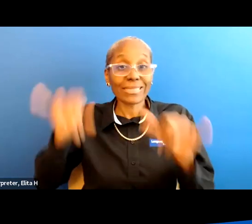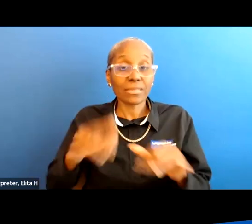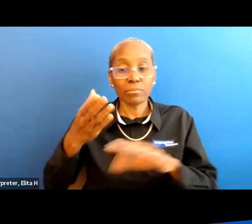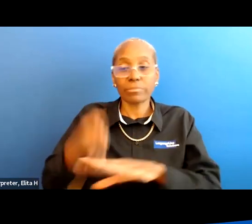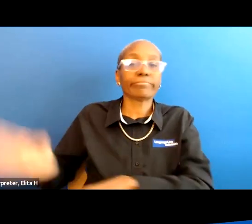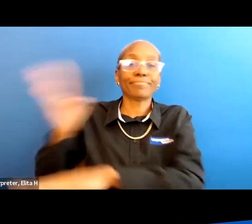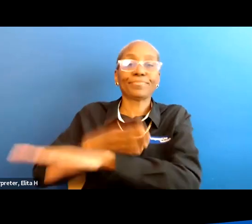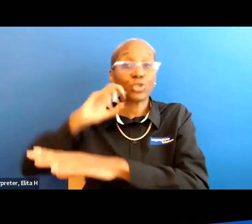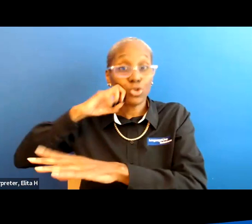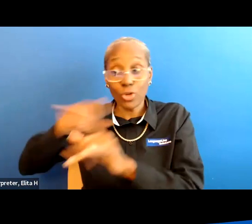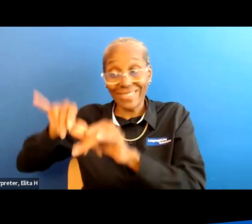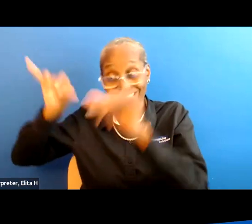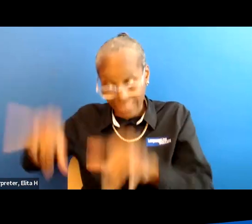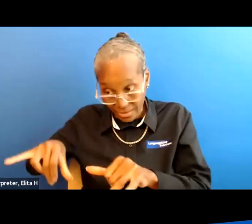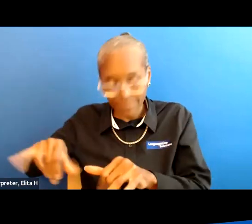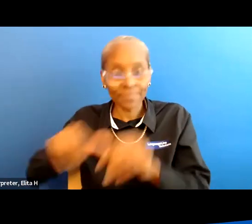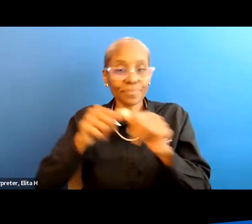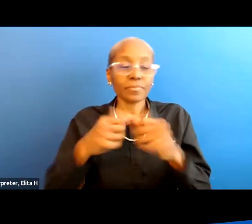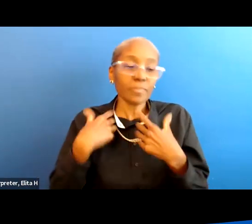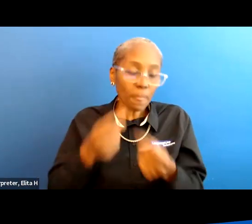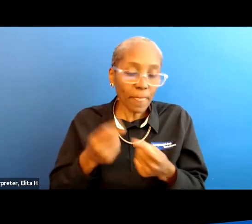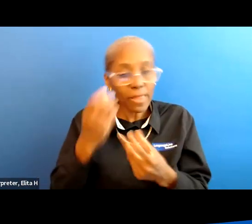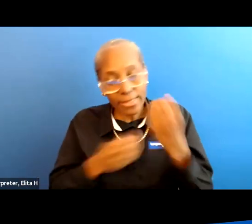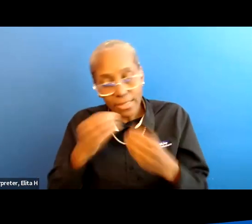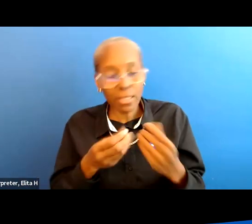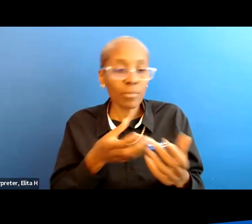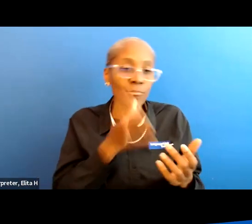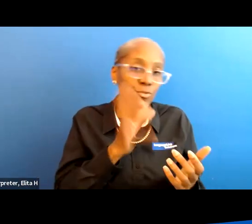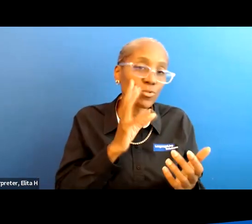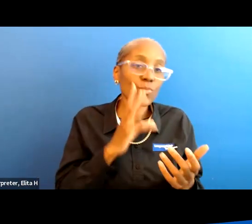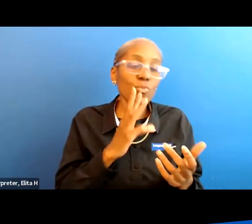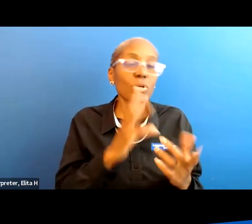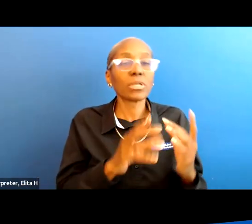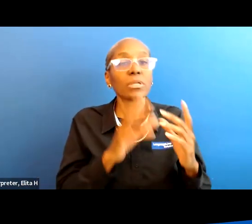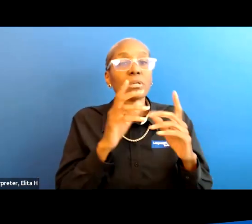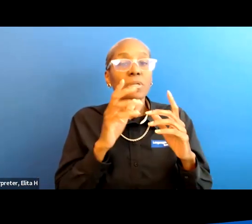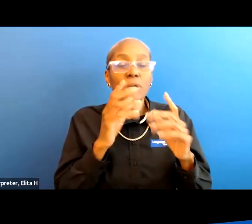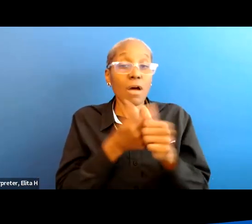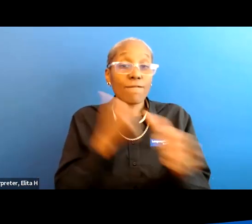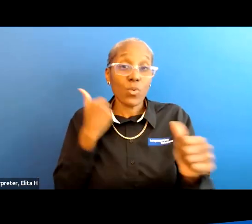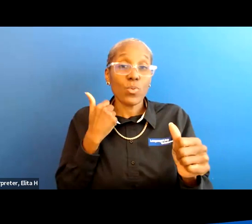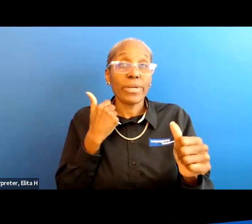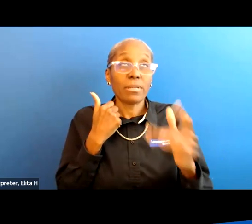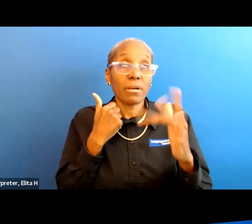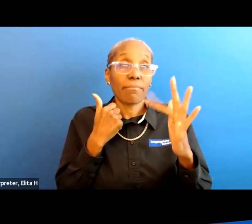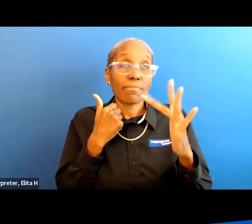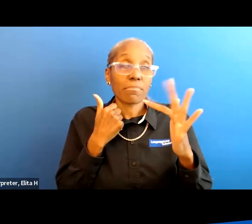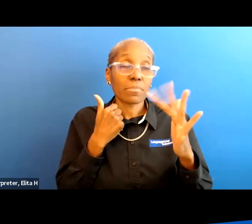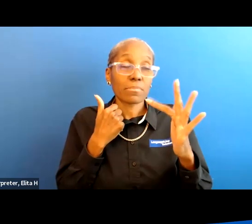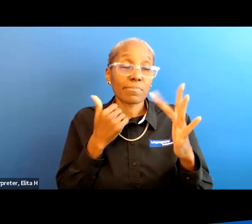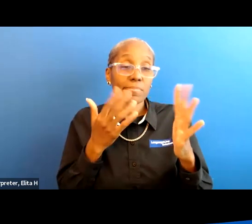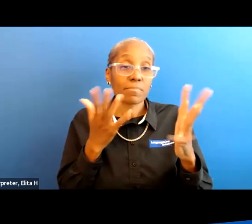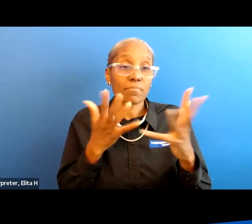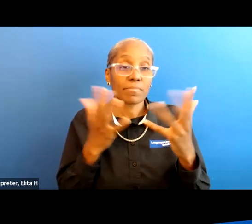system by maintaining a healthy diet drinking water staying away from uh things like